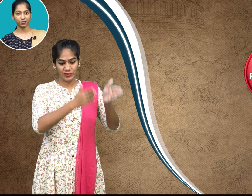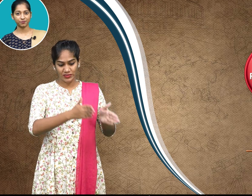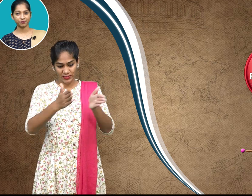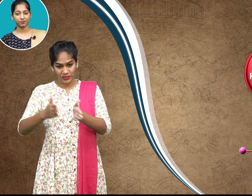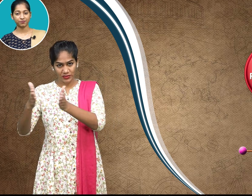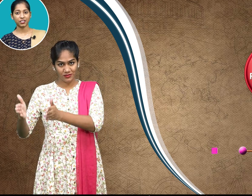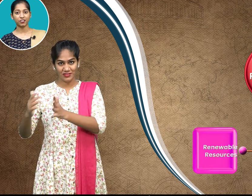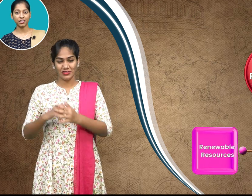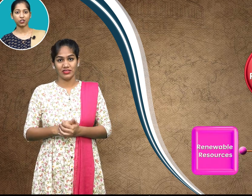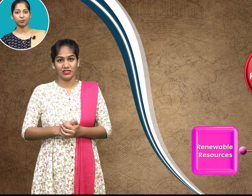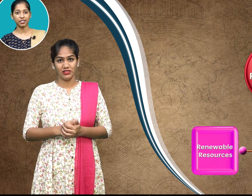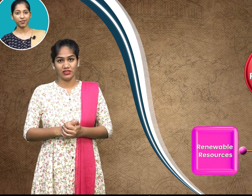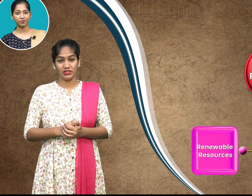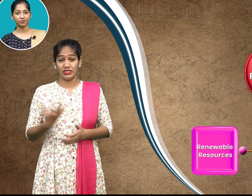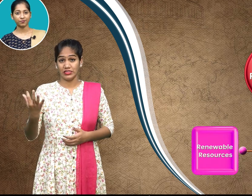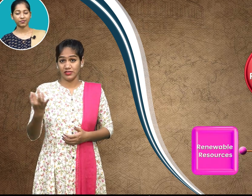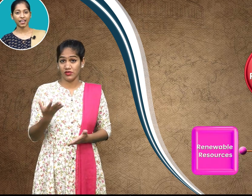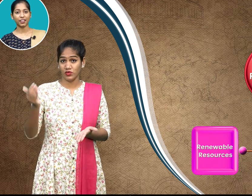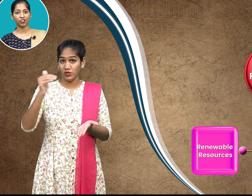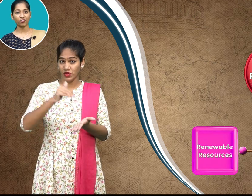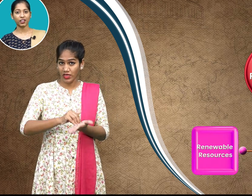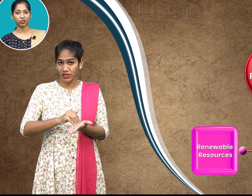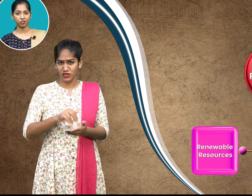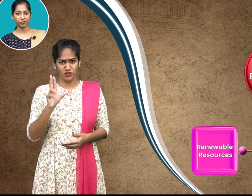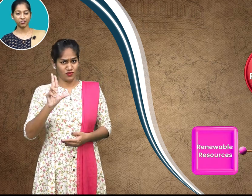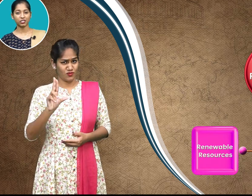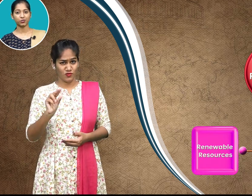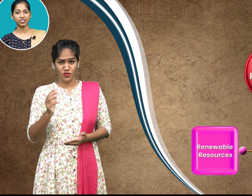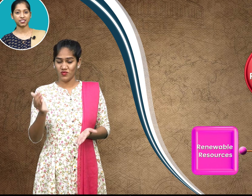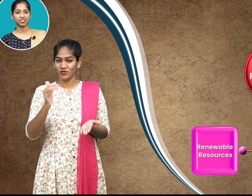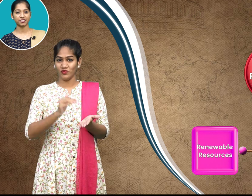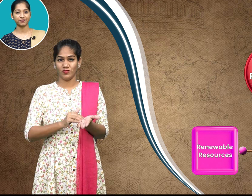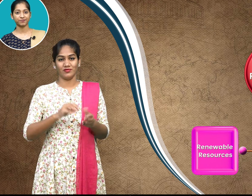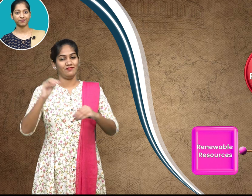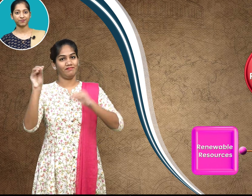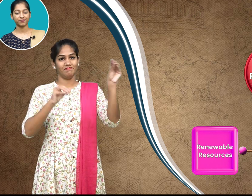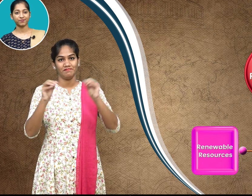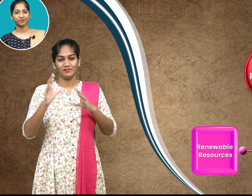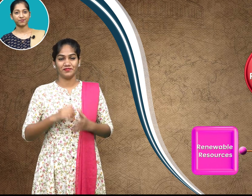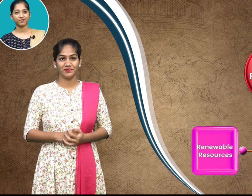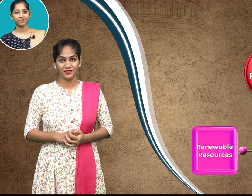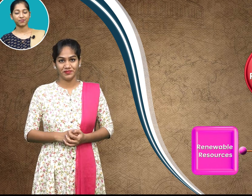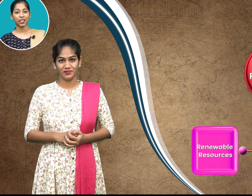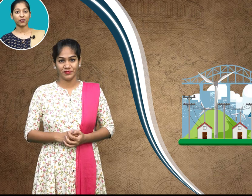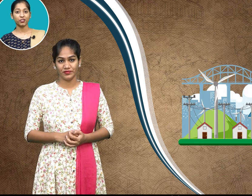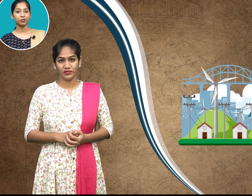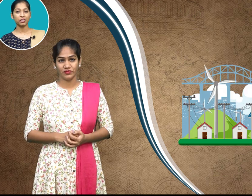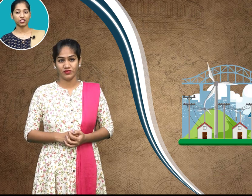renewable and non-renewable resources renewable renewable